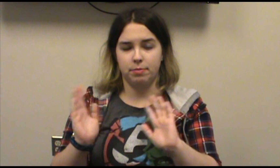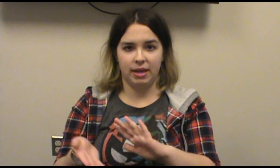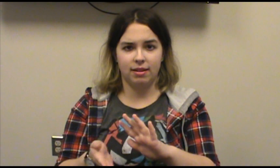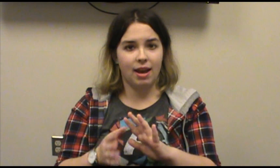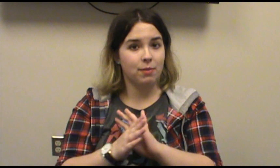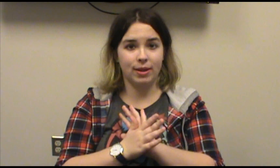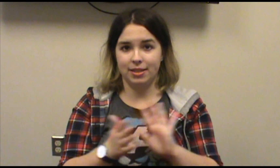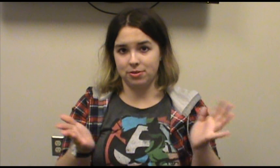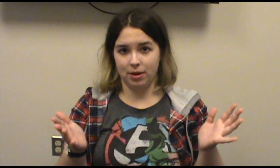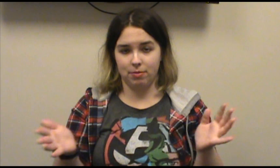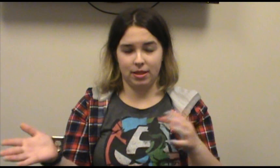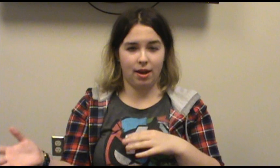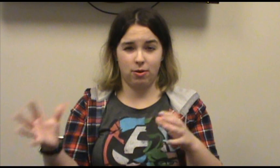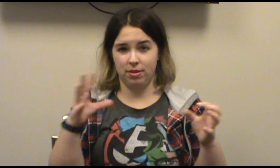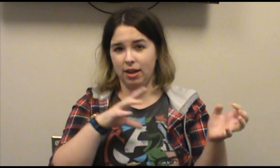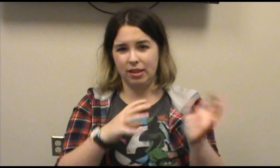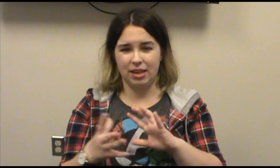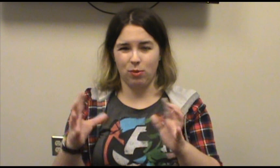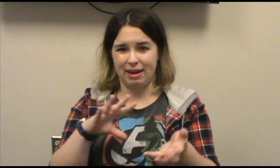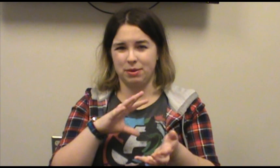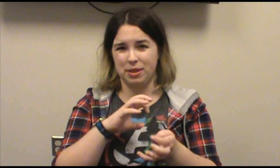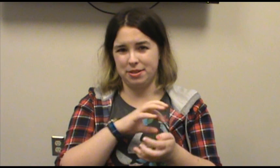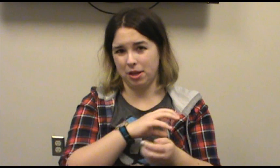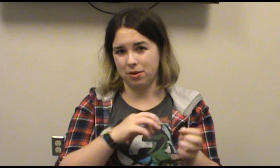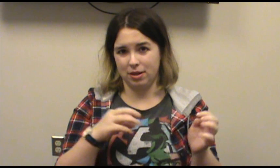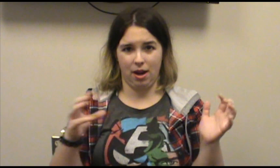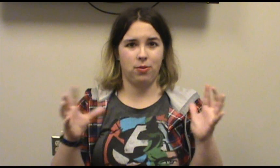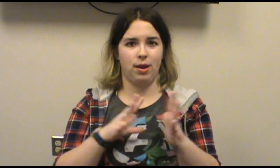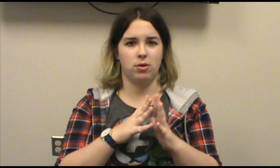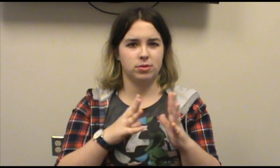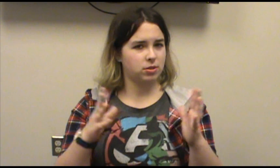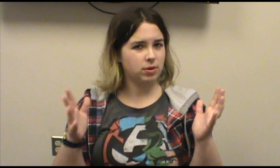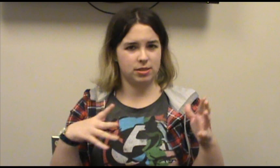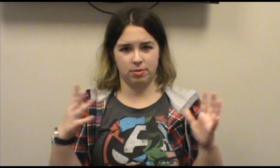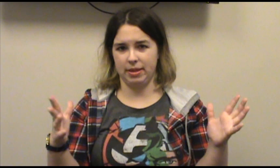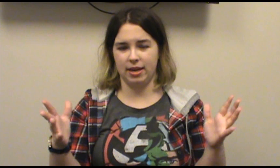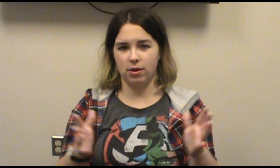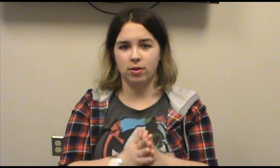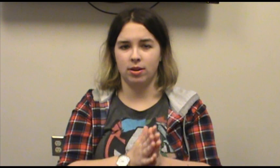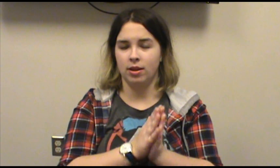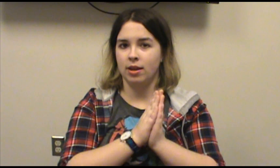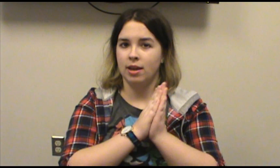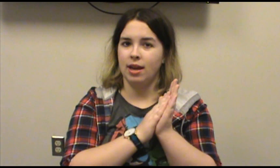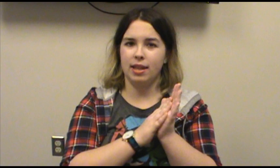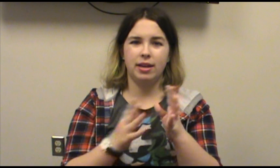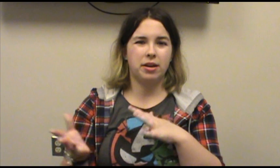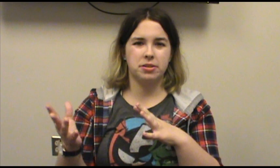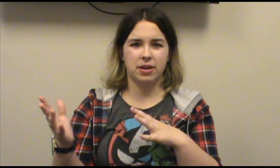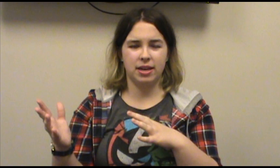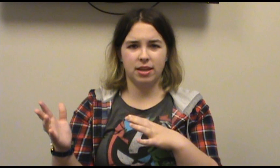Belle, I really enjoyed with how they all interacted with each other and how their whole story sort of played out. And then I also kind of liked